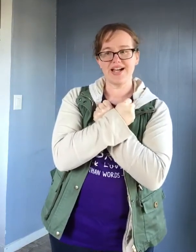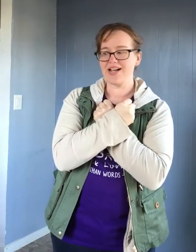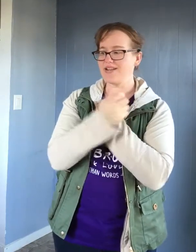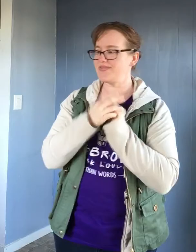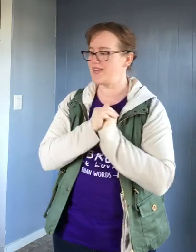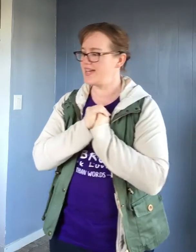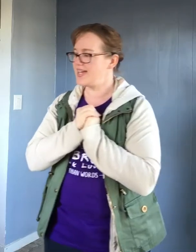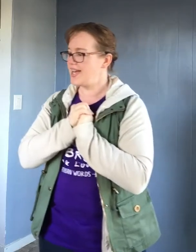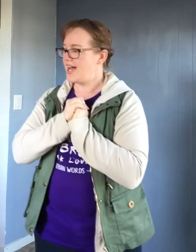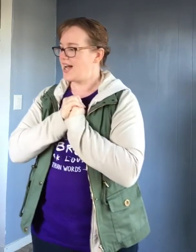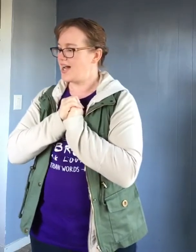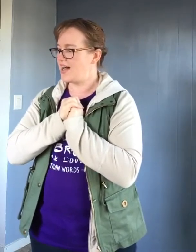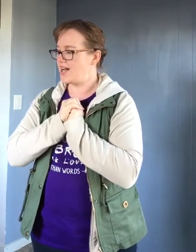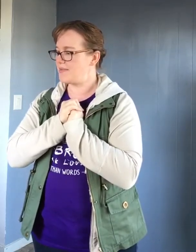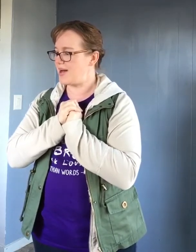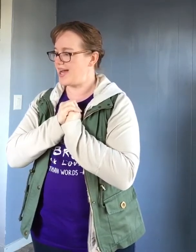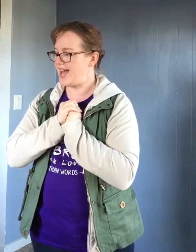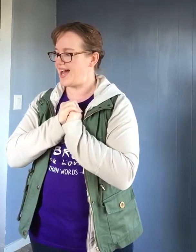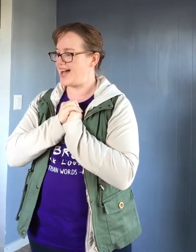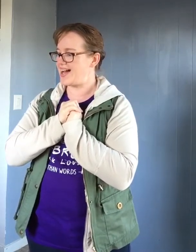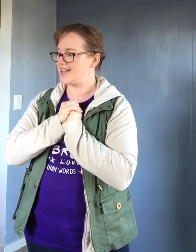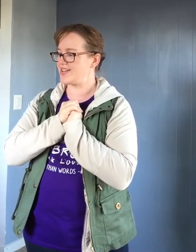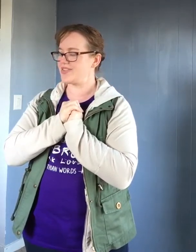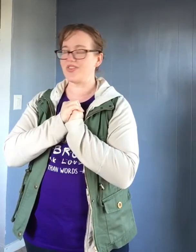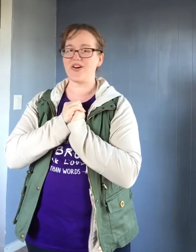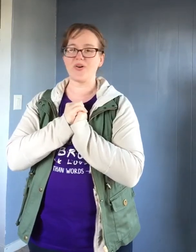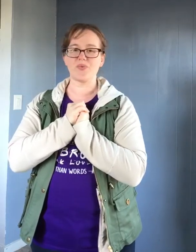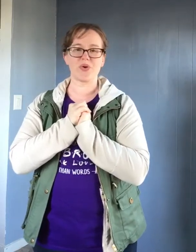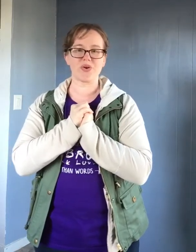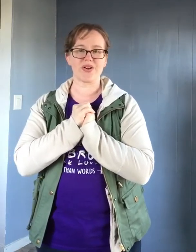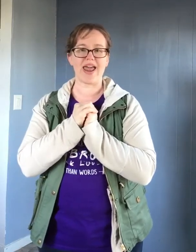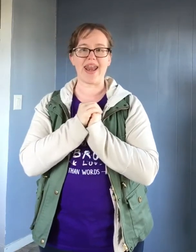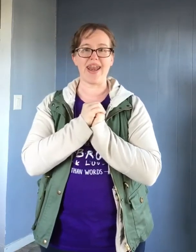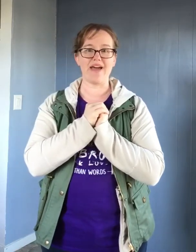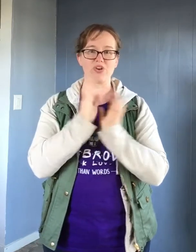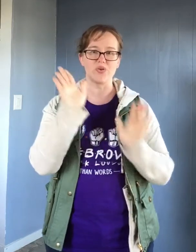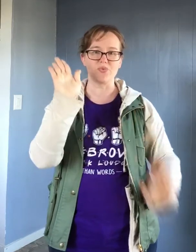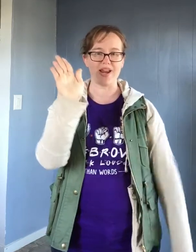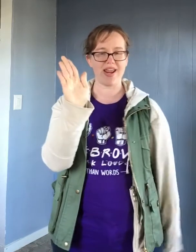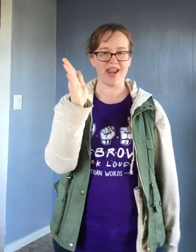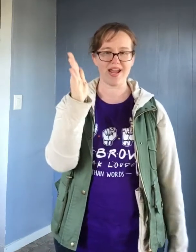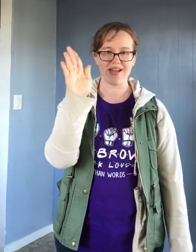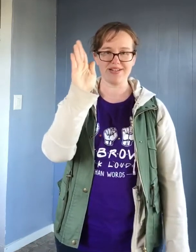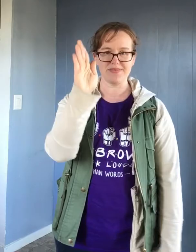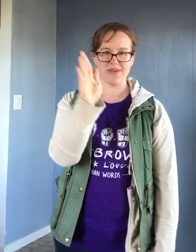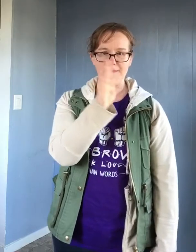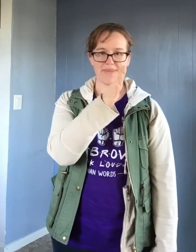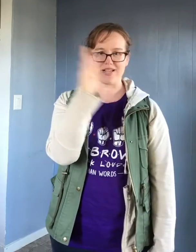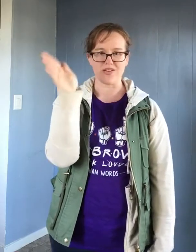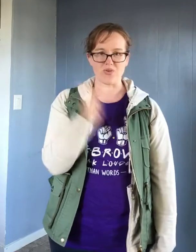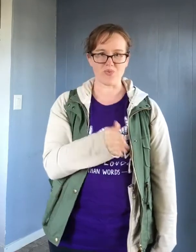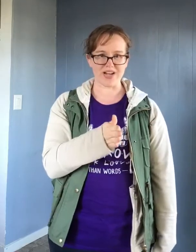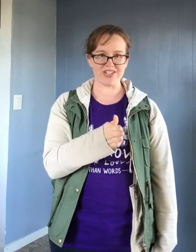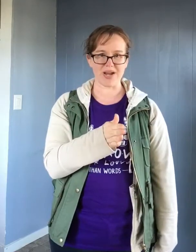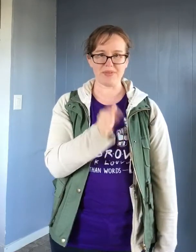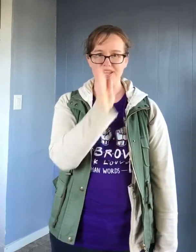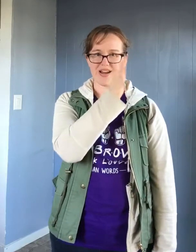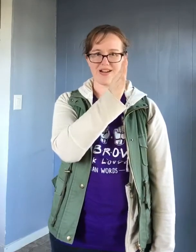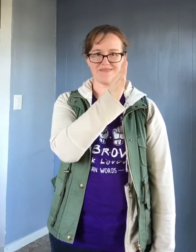Love. Um, I had the word never. Right hand makes karate chop in the air.